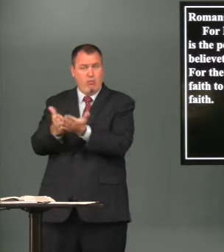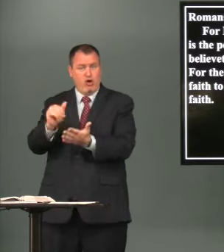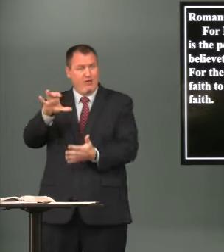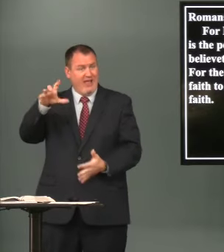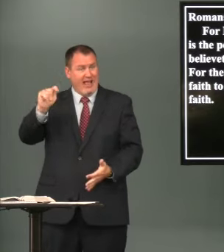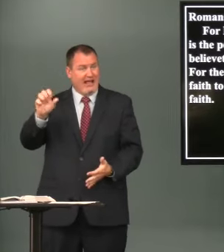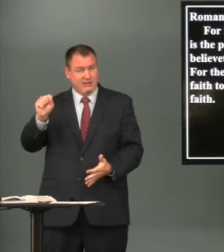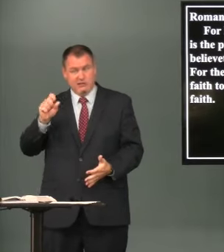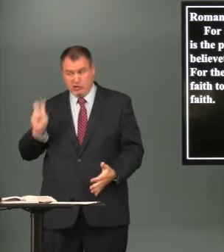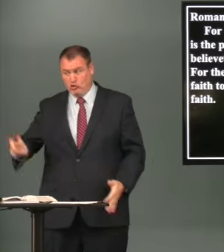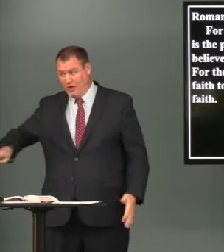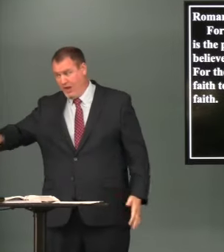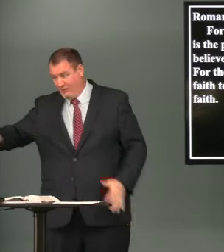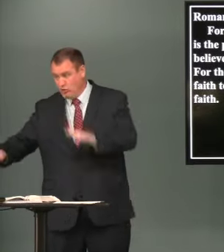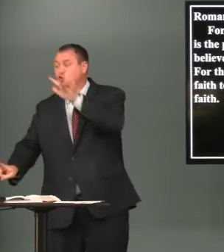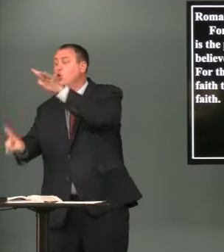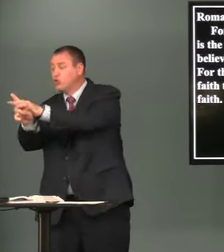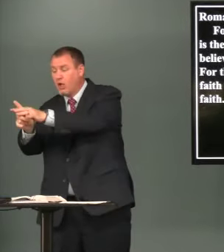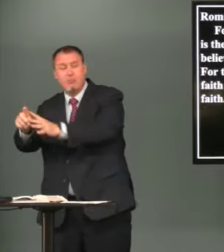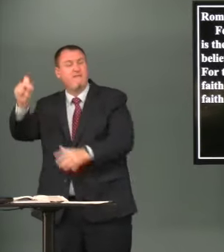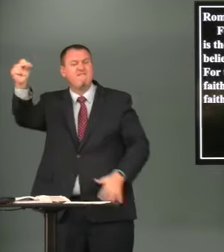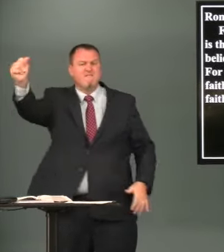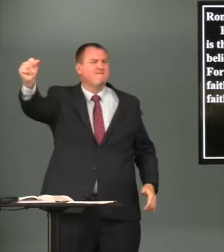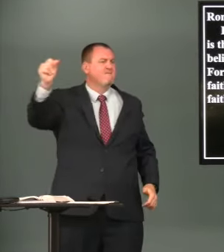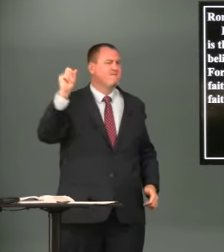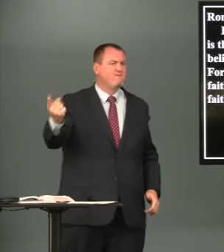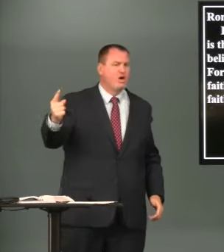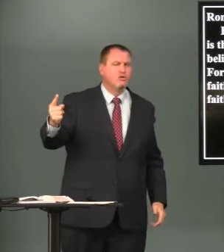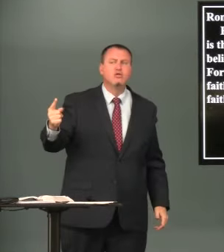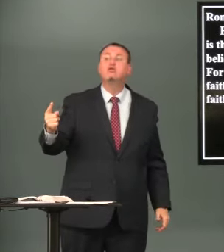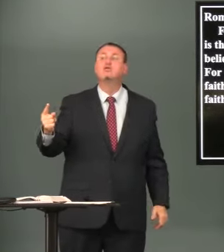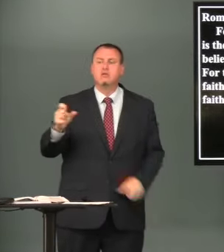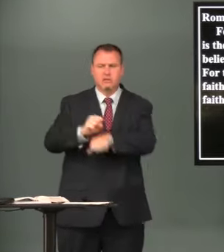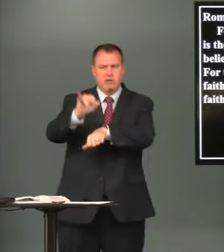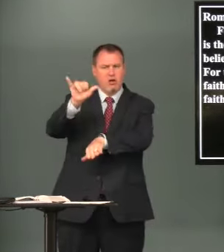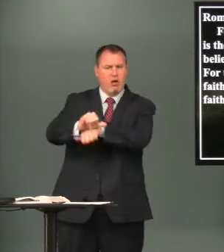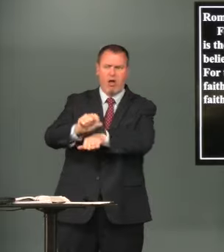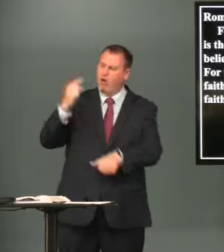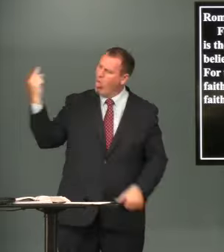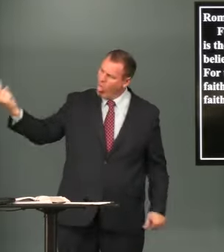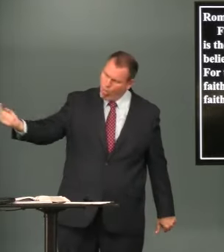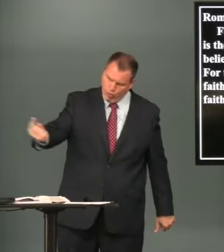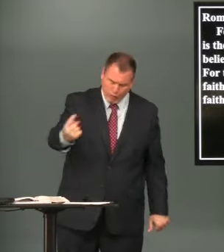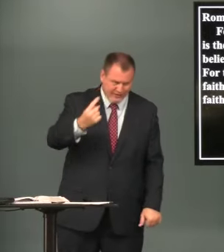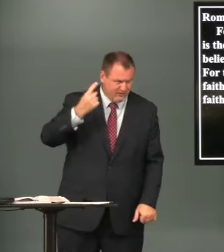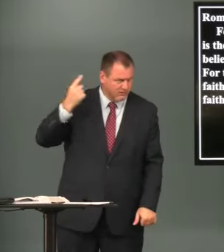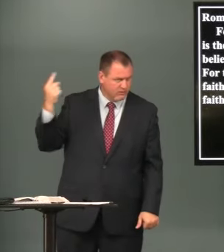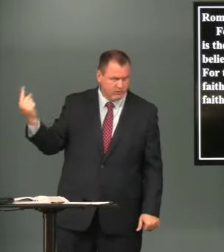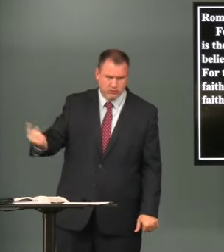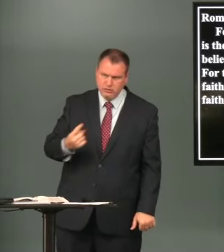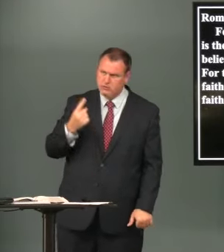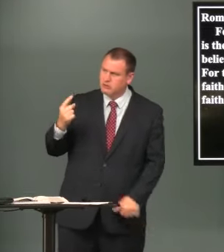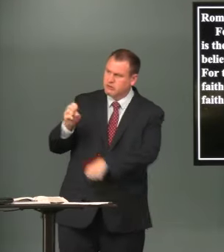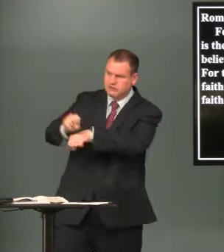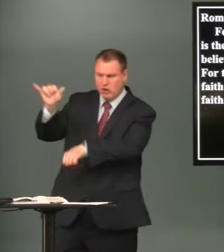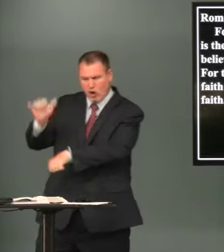stand on the book of acts and we travel and show up and right there first always he goes to a synagogue